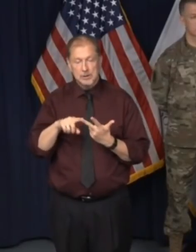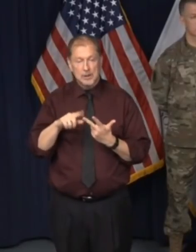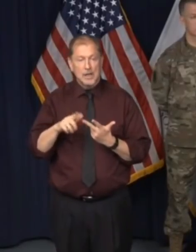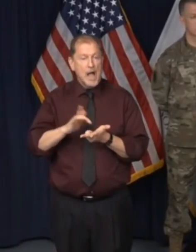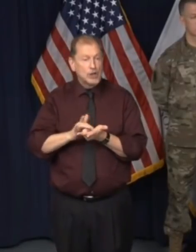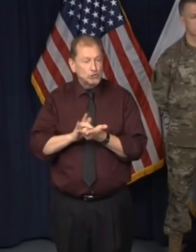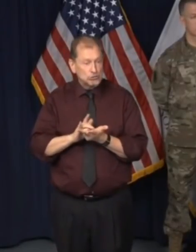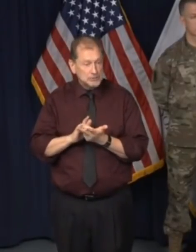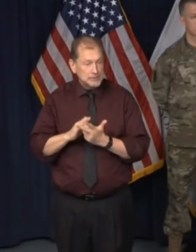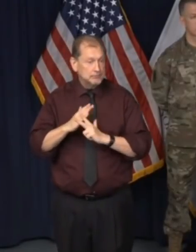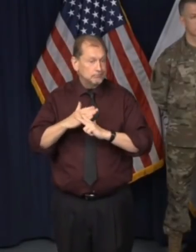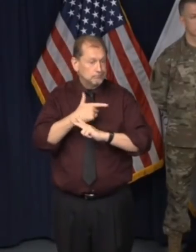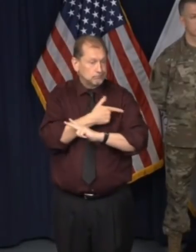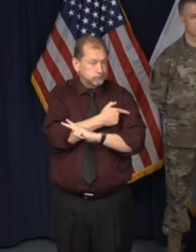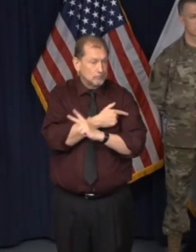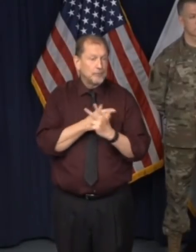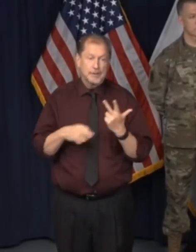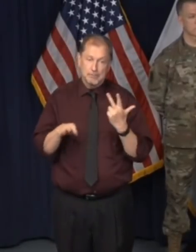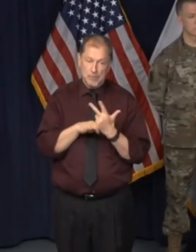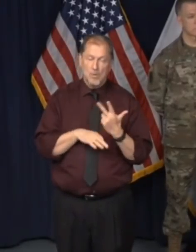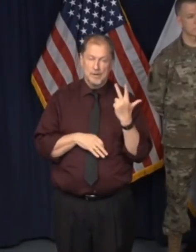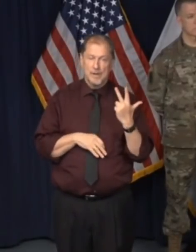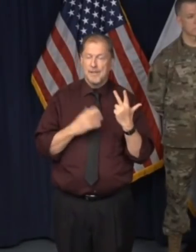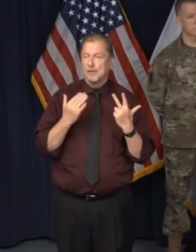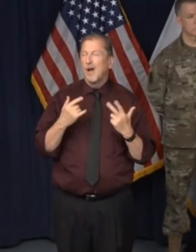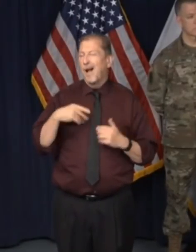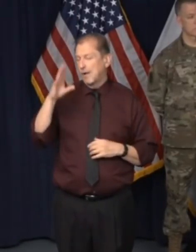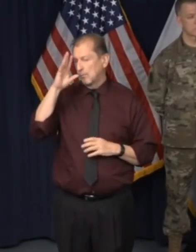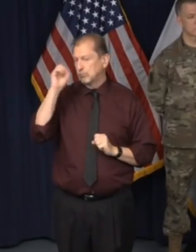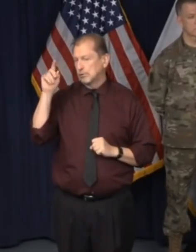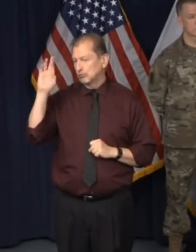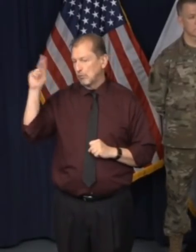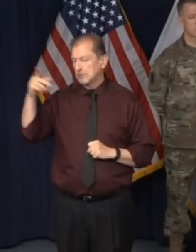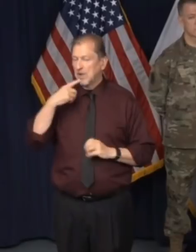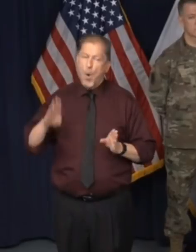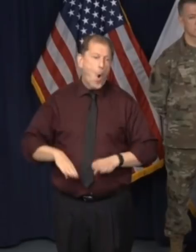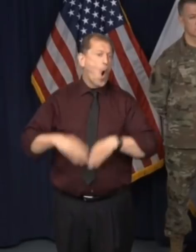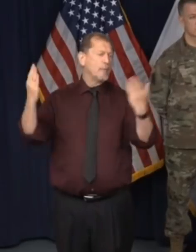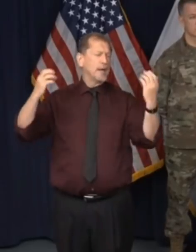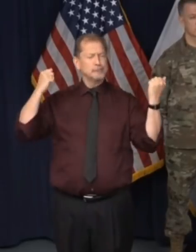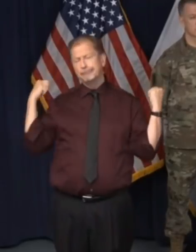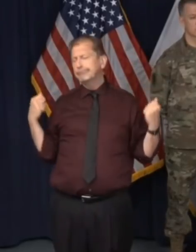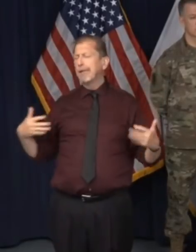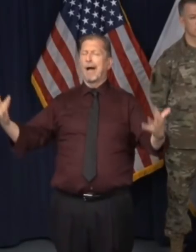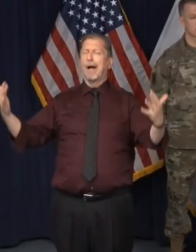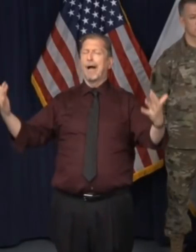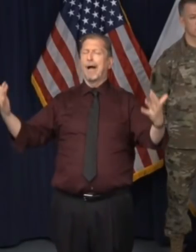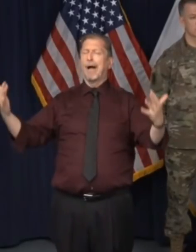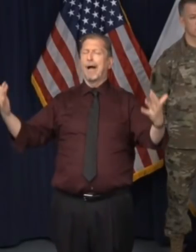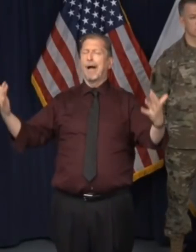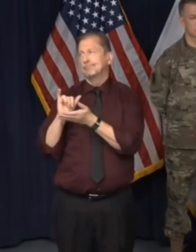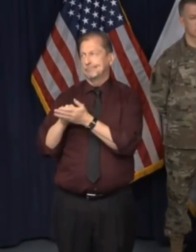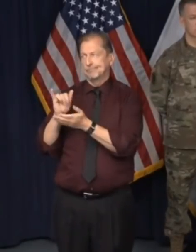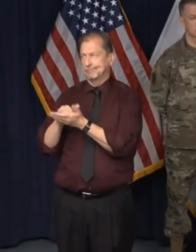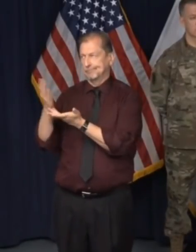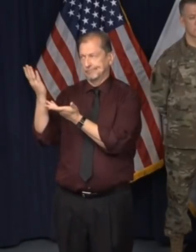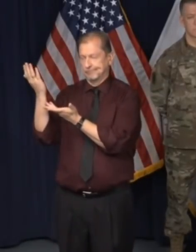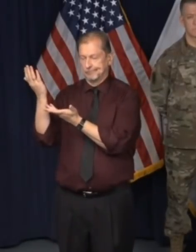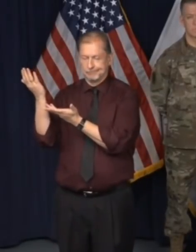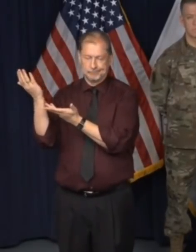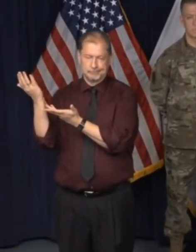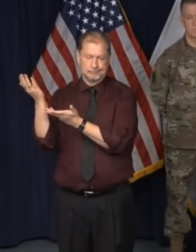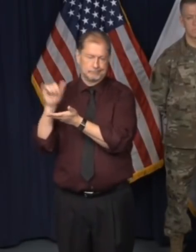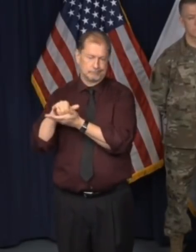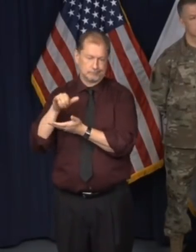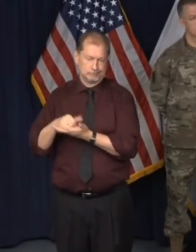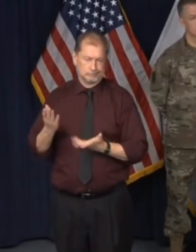why we can't do what I think, uh, President Trump has described, which is sort of a, you know, a massive opening